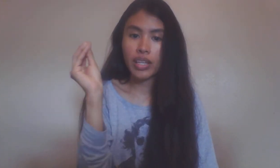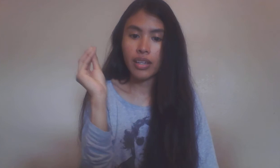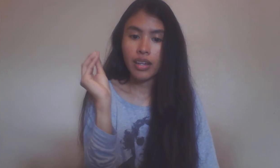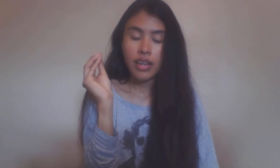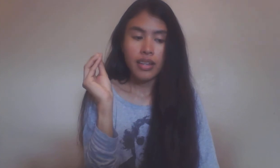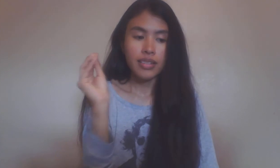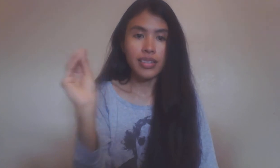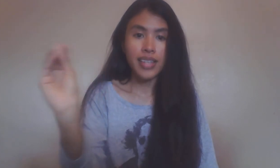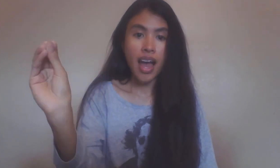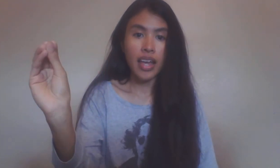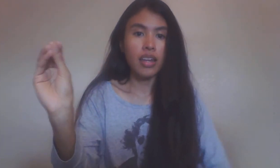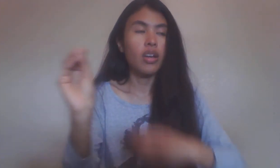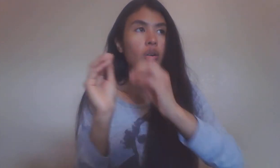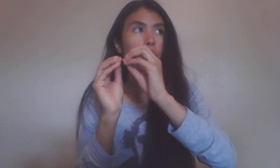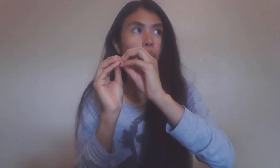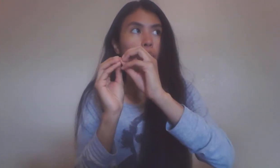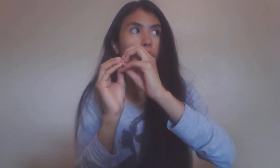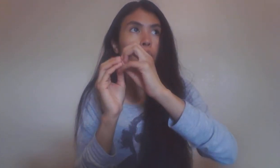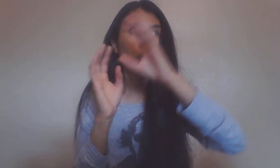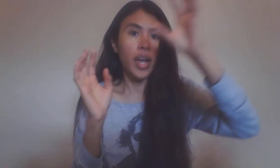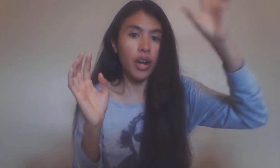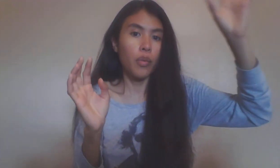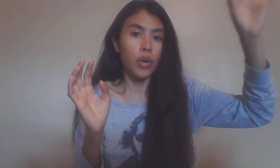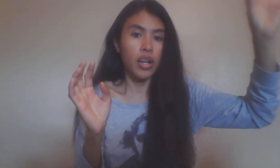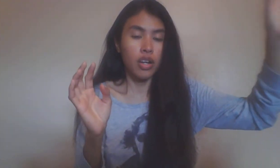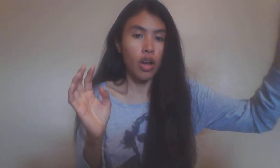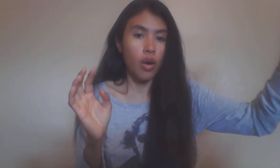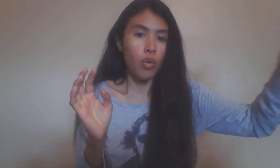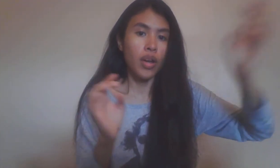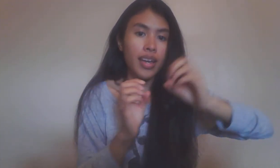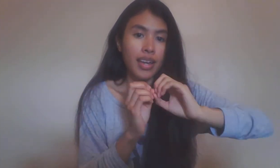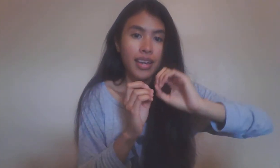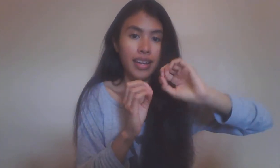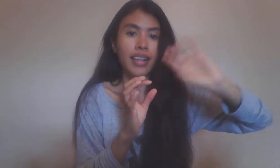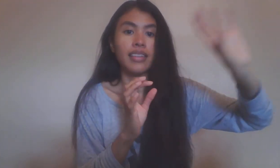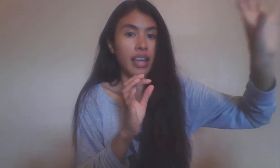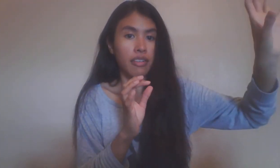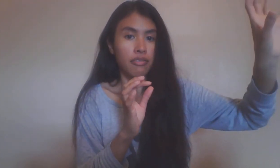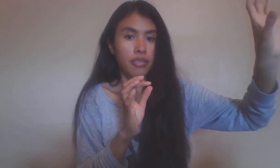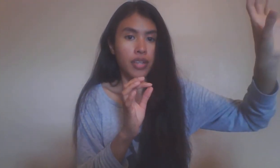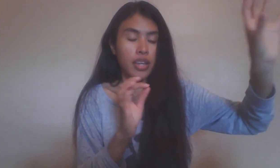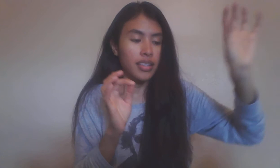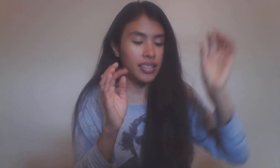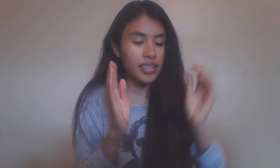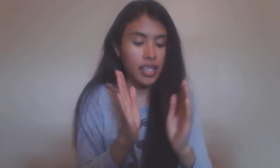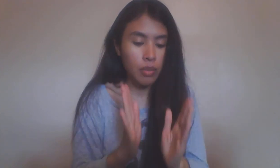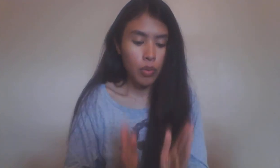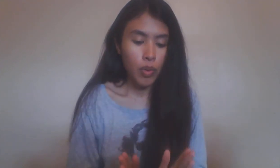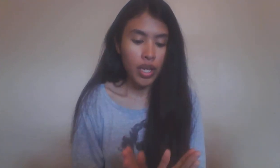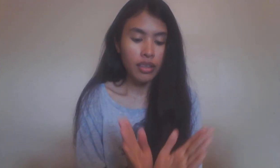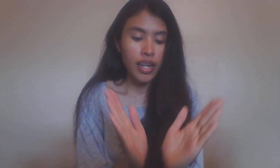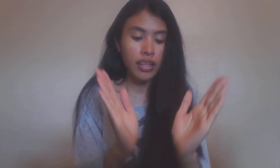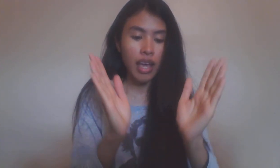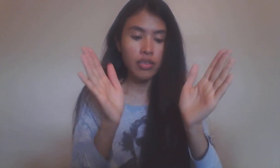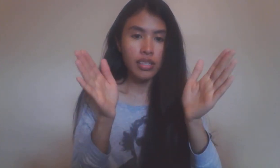decide where we're going to go in life. This is like the point, the ninth house in